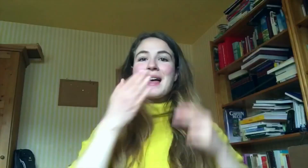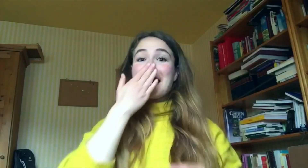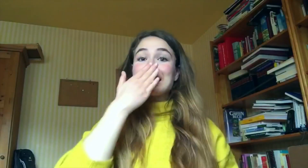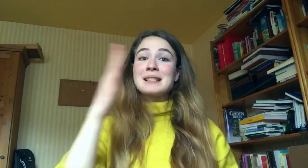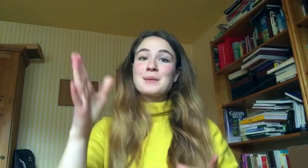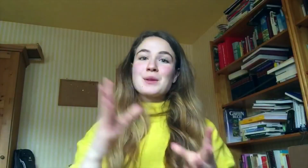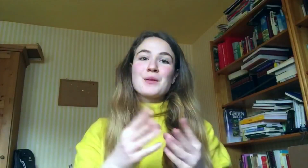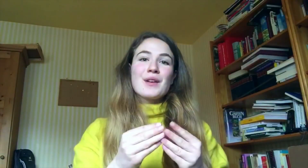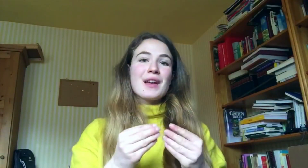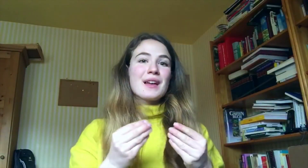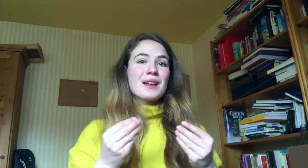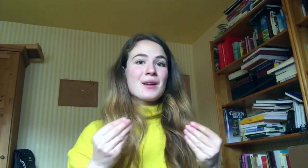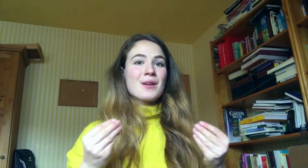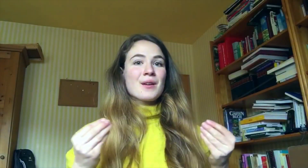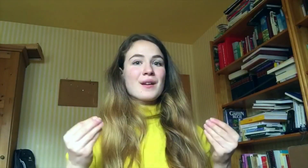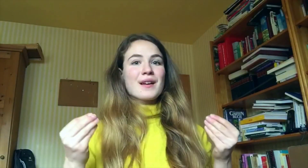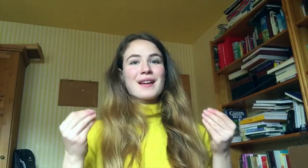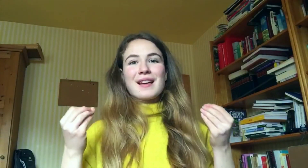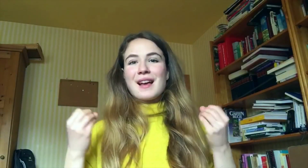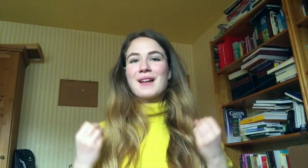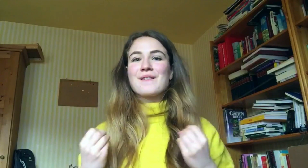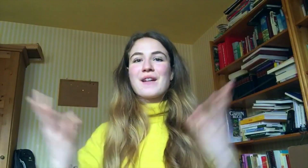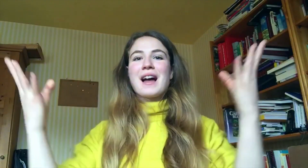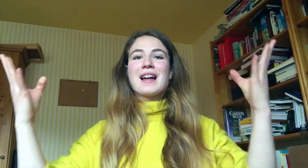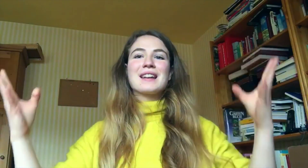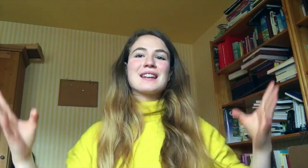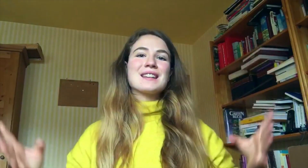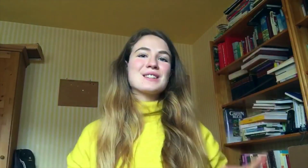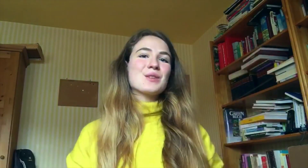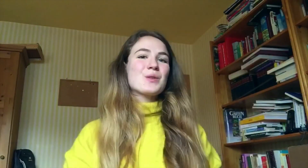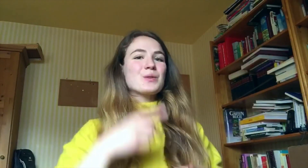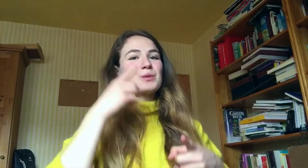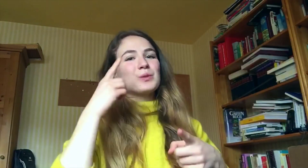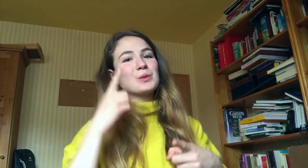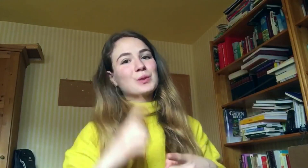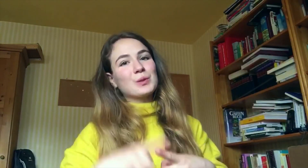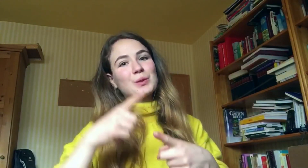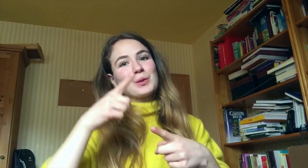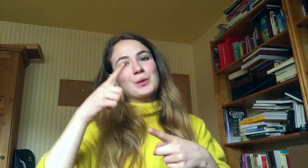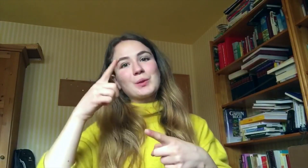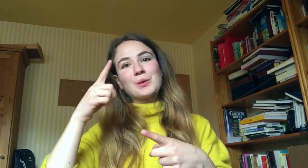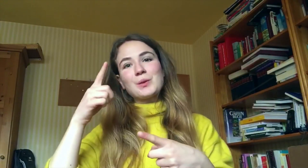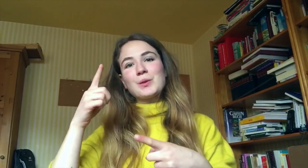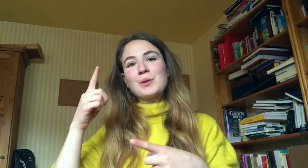Seem to fade away, And you'll manage all too soon.